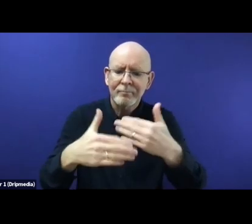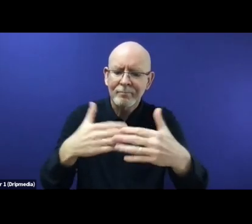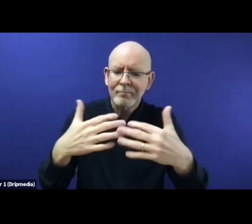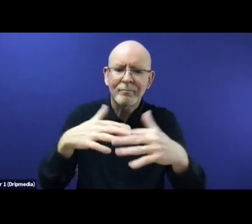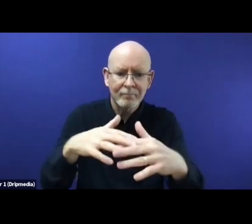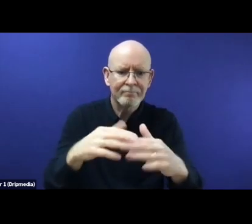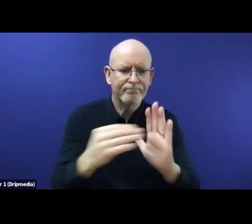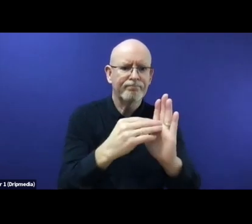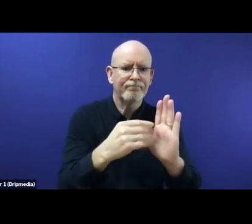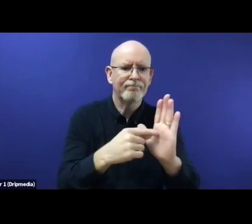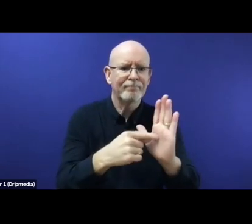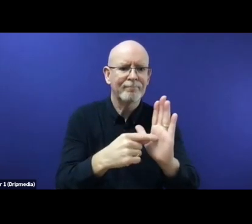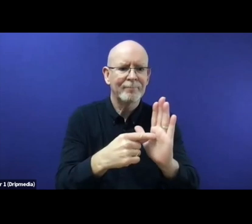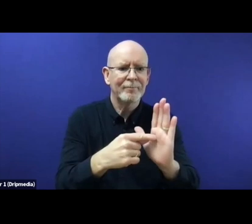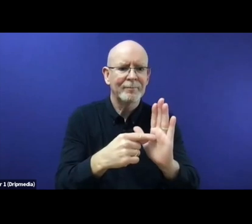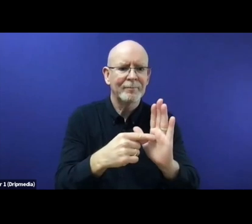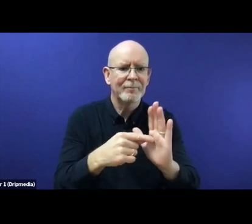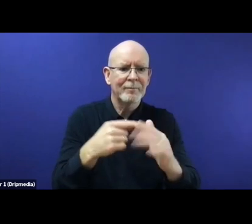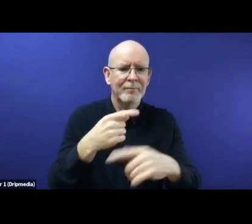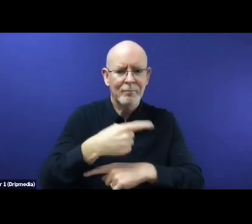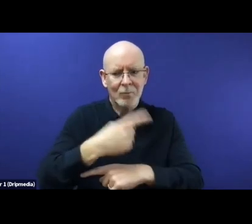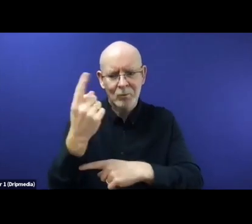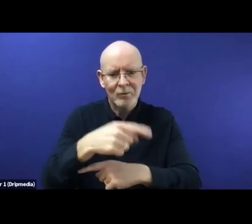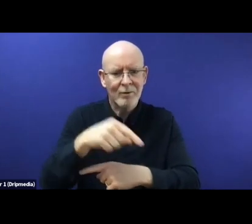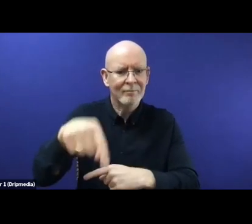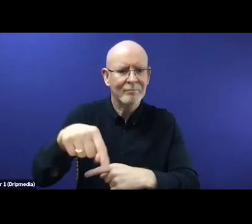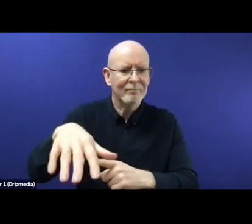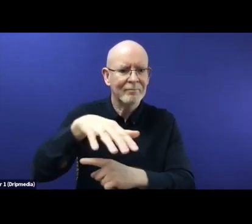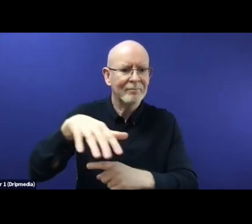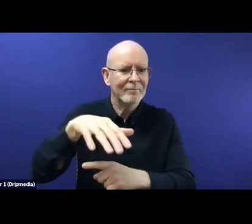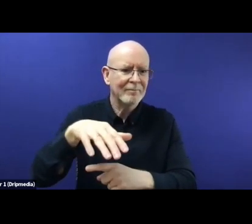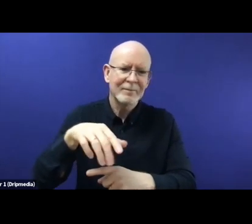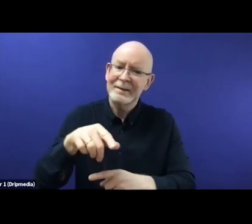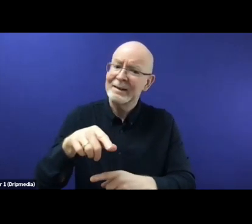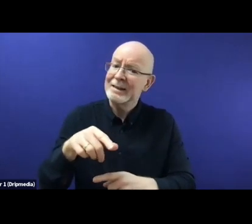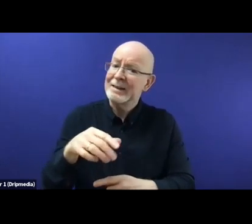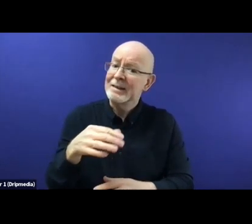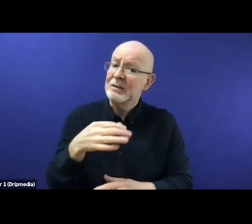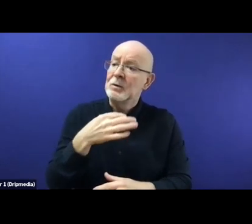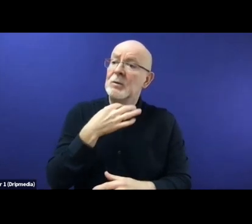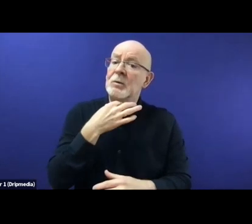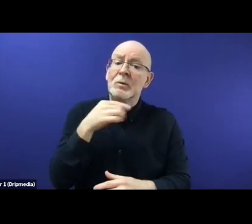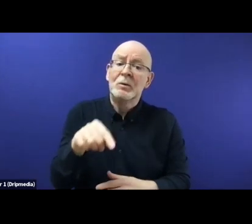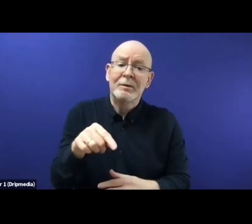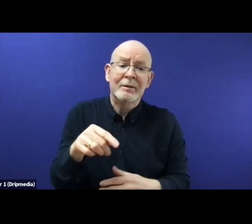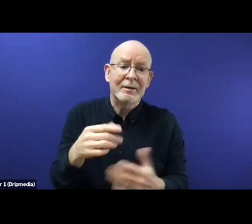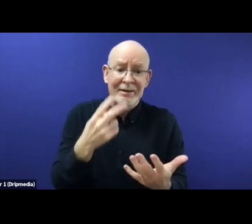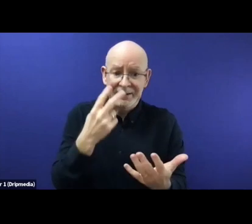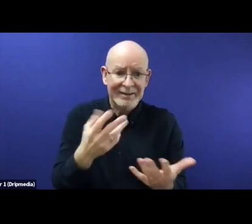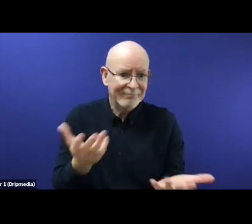risky undertaking as is well known for those who have, for instance, had a look at the recent European Parliament study on border procedures.